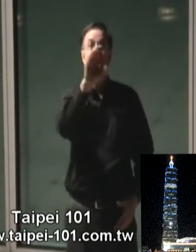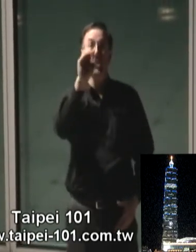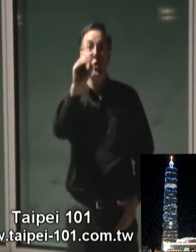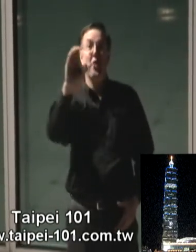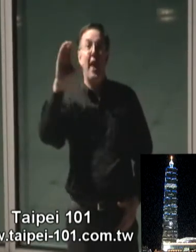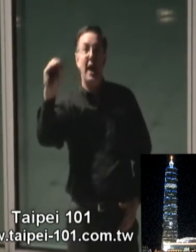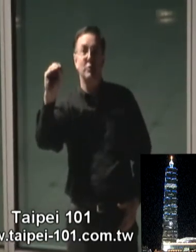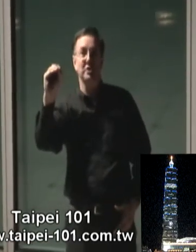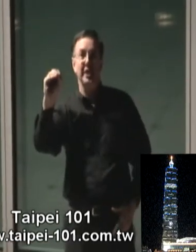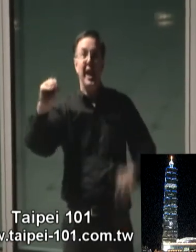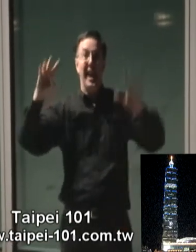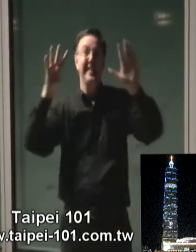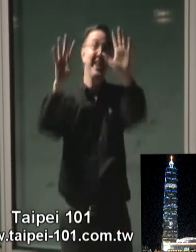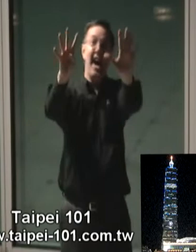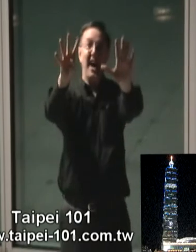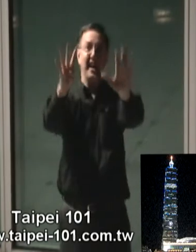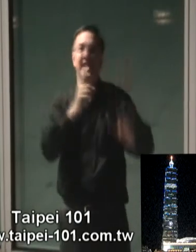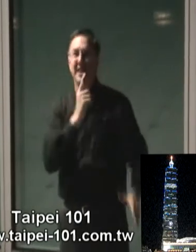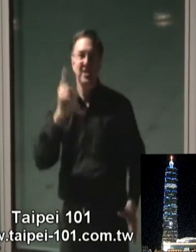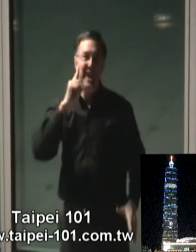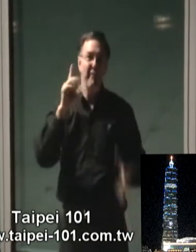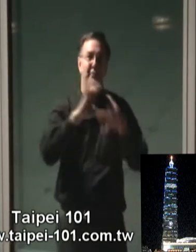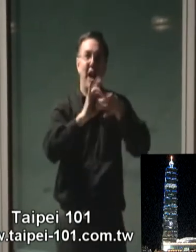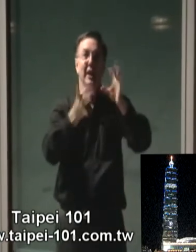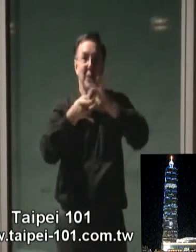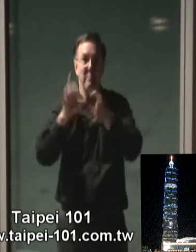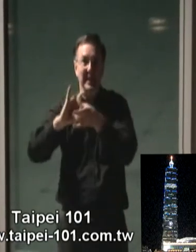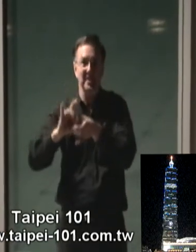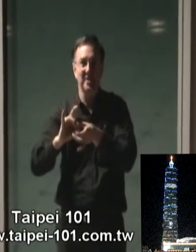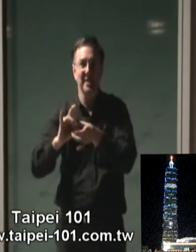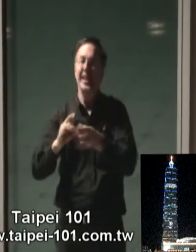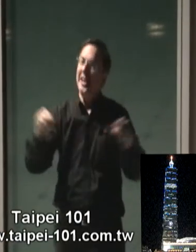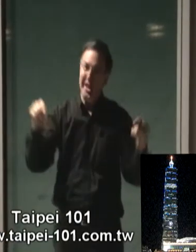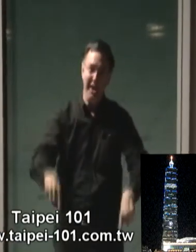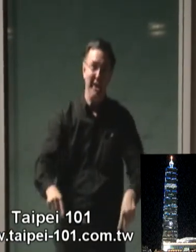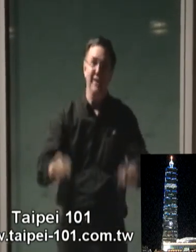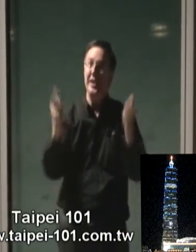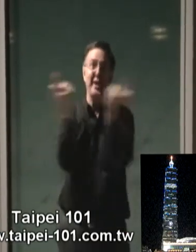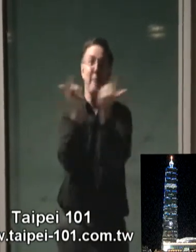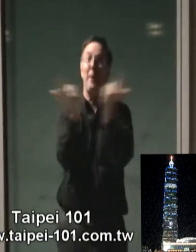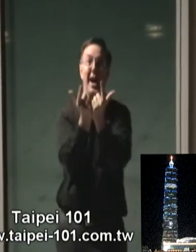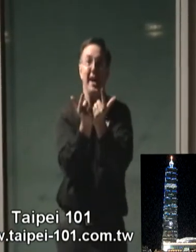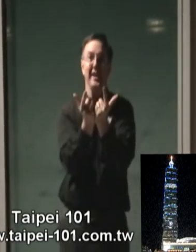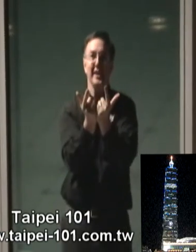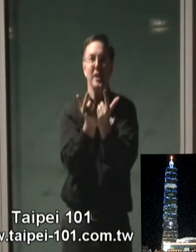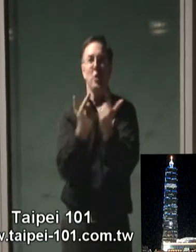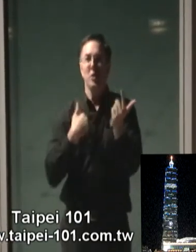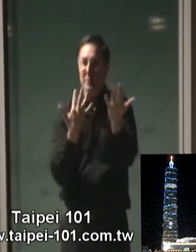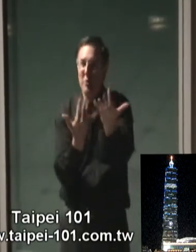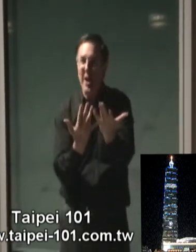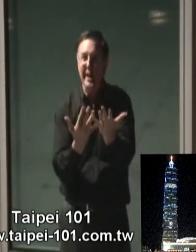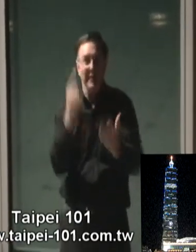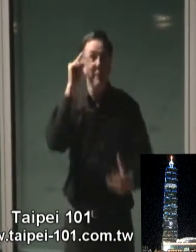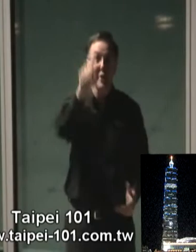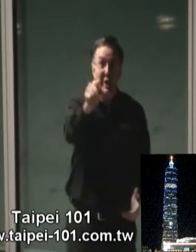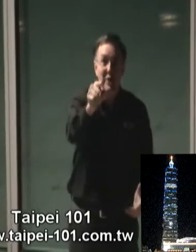2009 Deaf Olympics. Here in Taipei, we'll be waiting for you